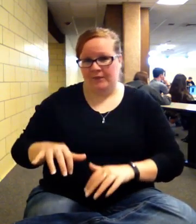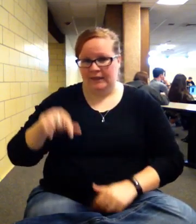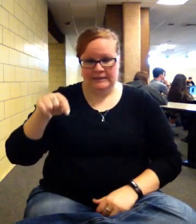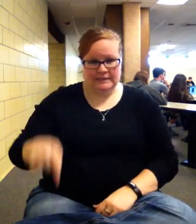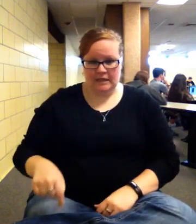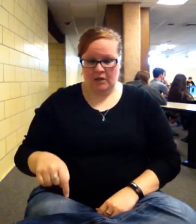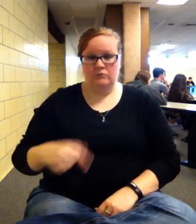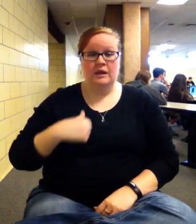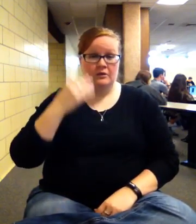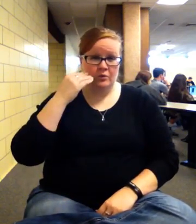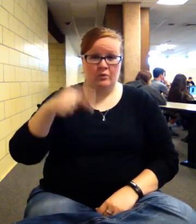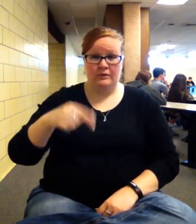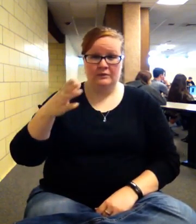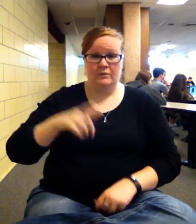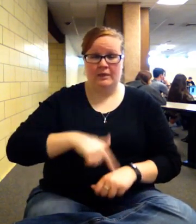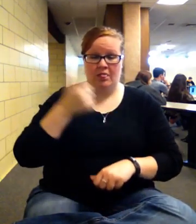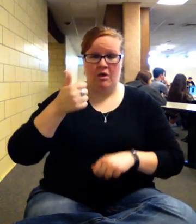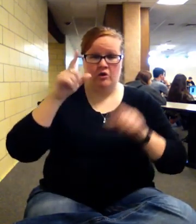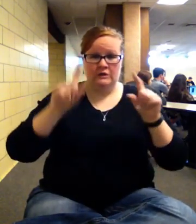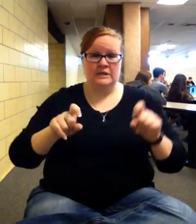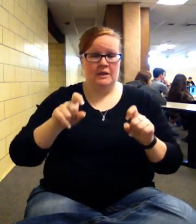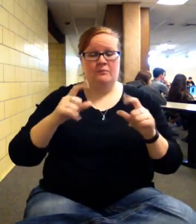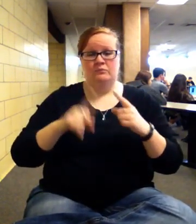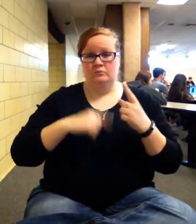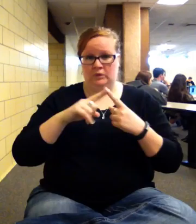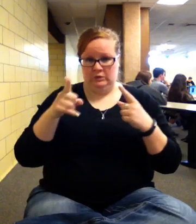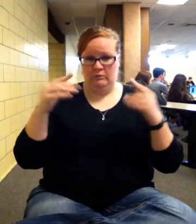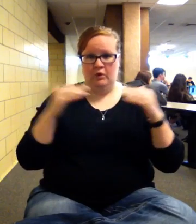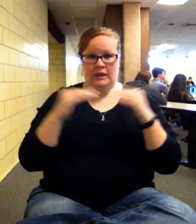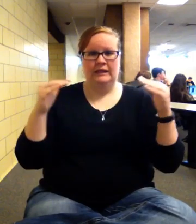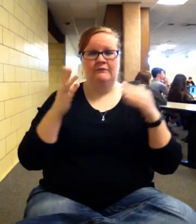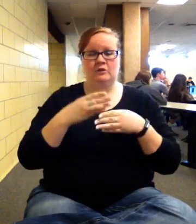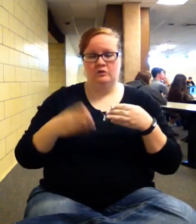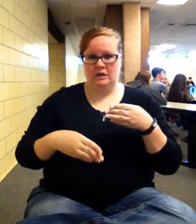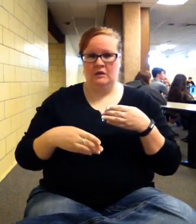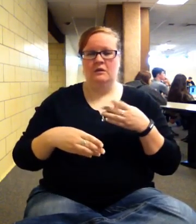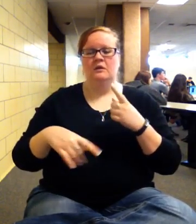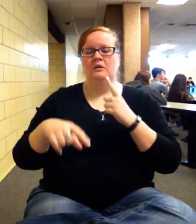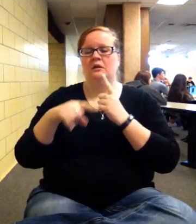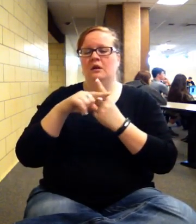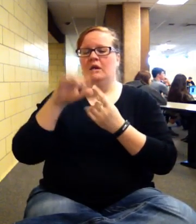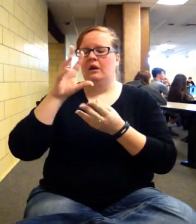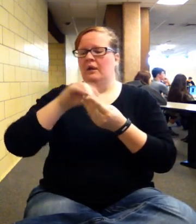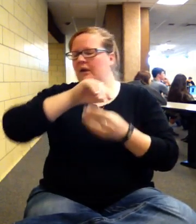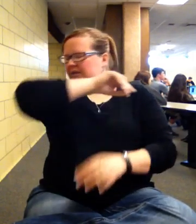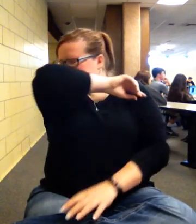and truly once you break even, you're done. So once you get your positive in your cumulative column, you're going to stop there.